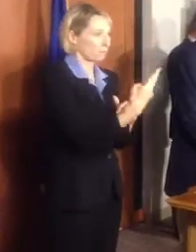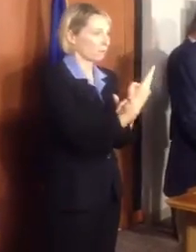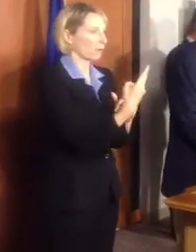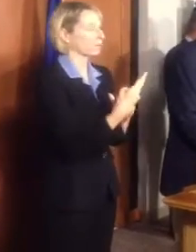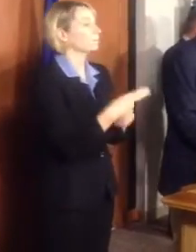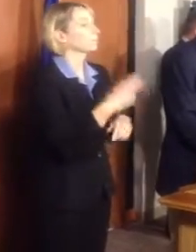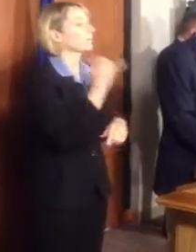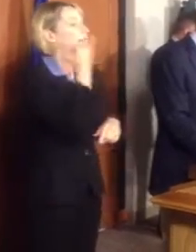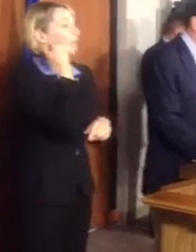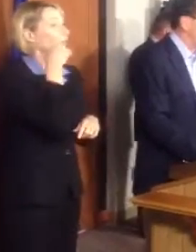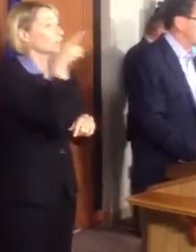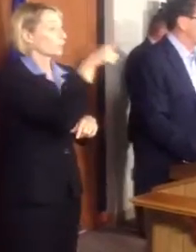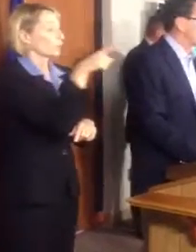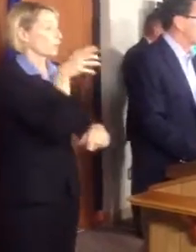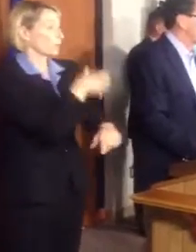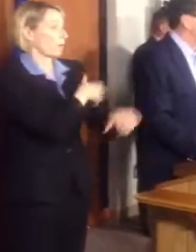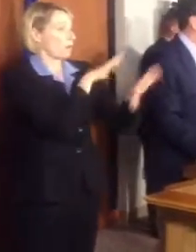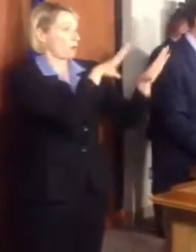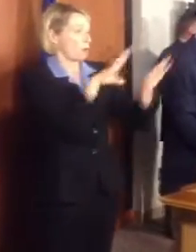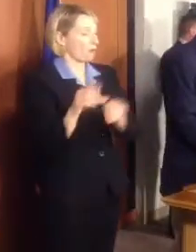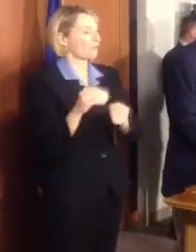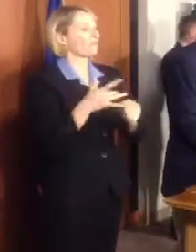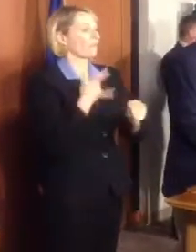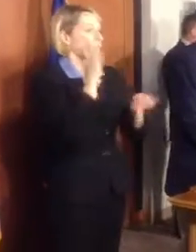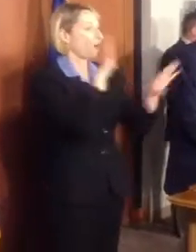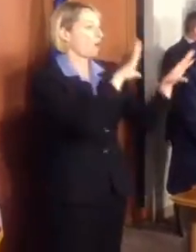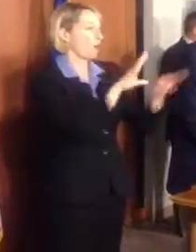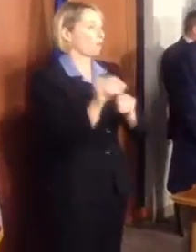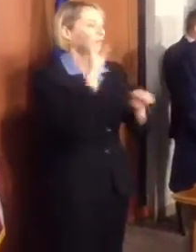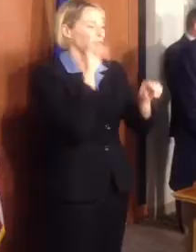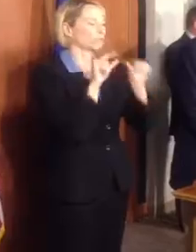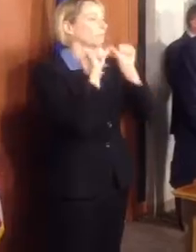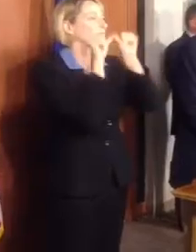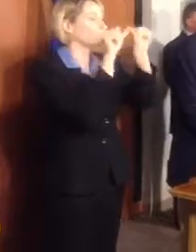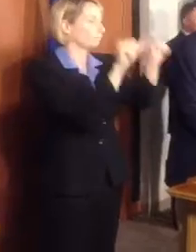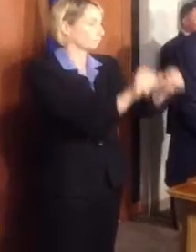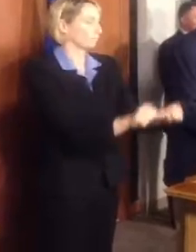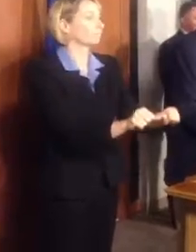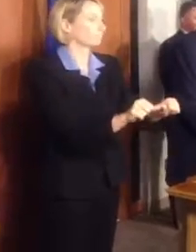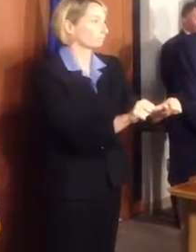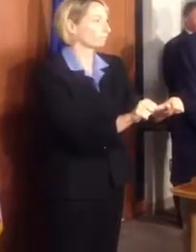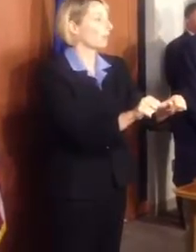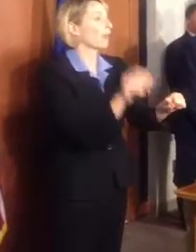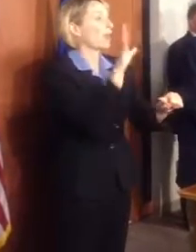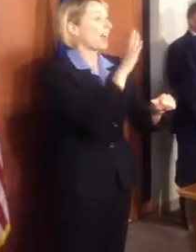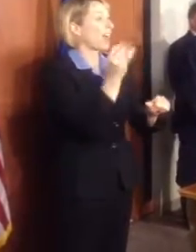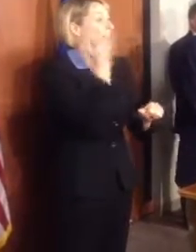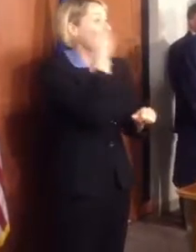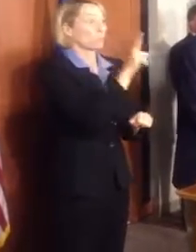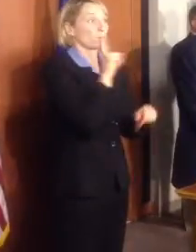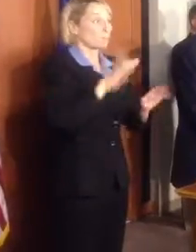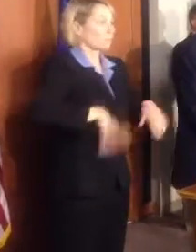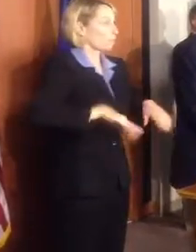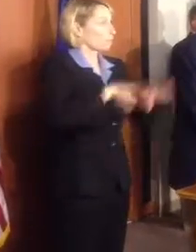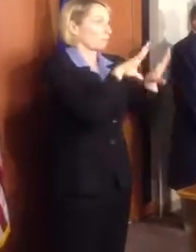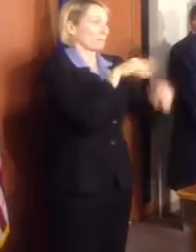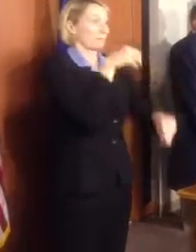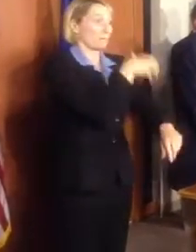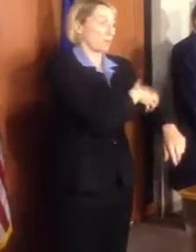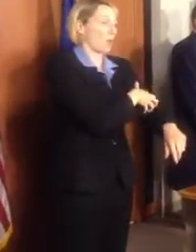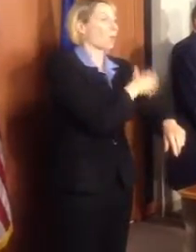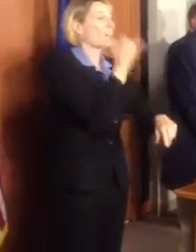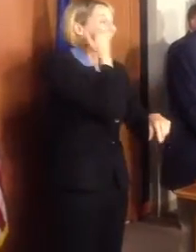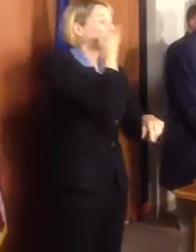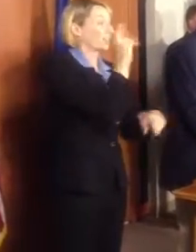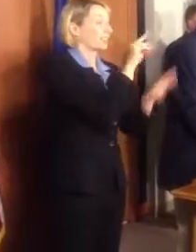if you've lost your power, you're likely to be without power for an extended period of time. And even if you haven't lost your power, if it